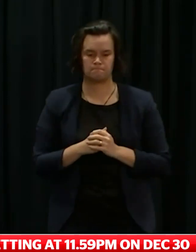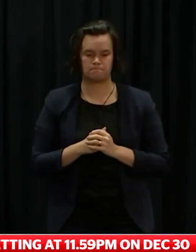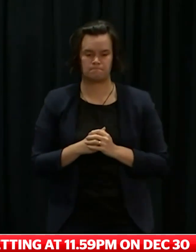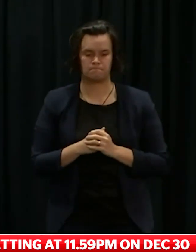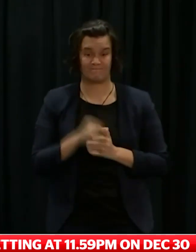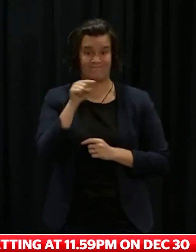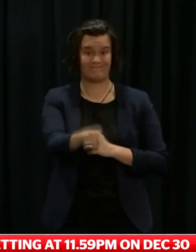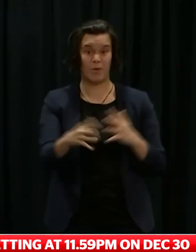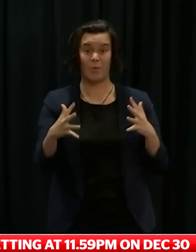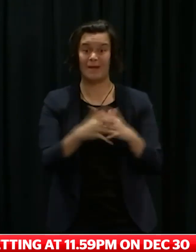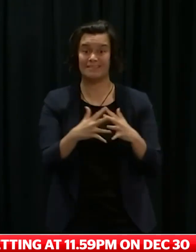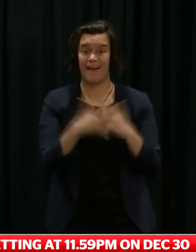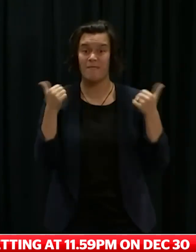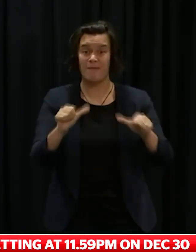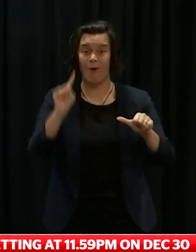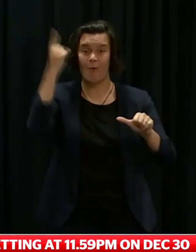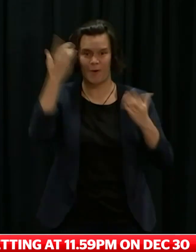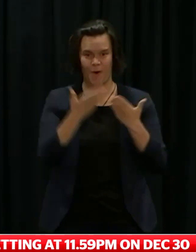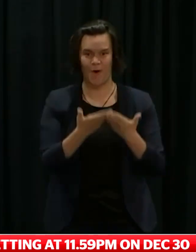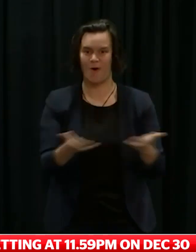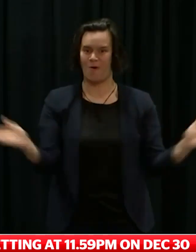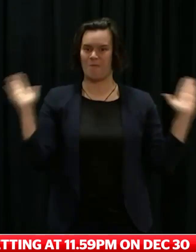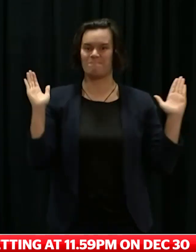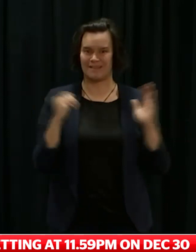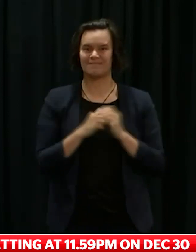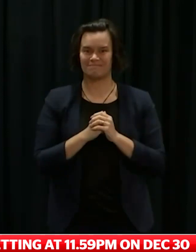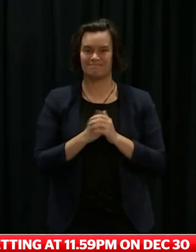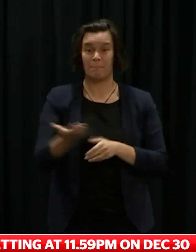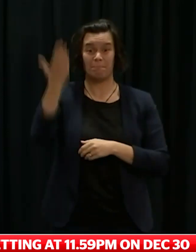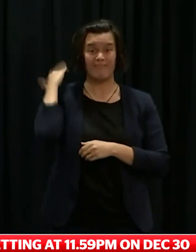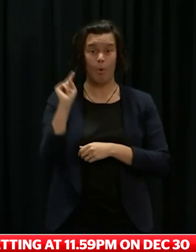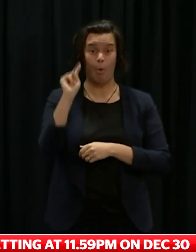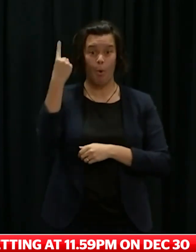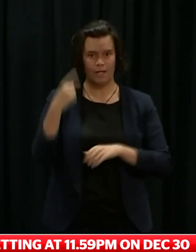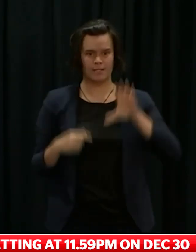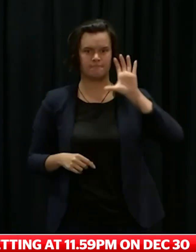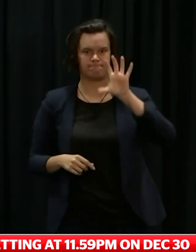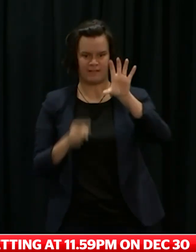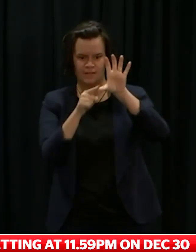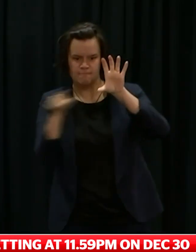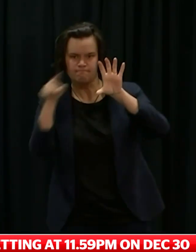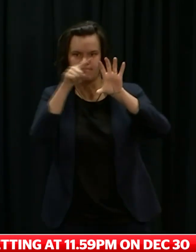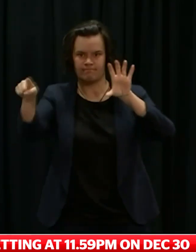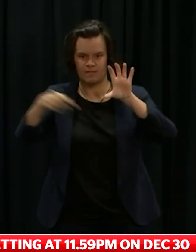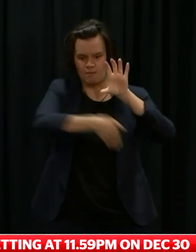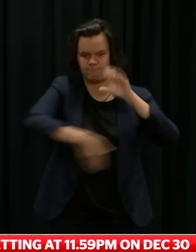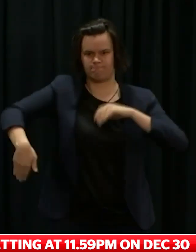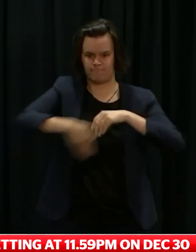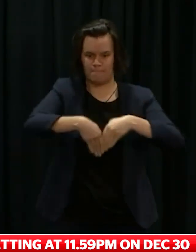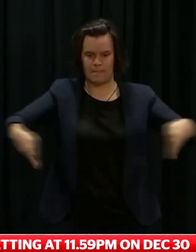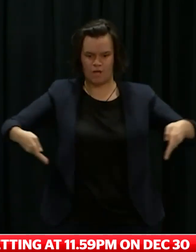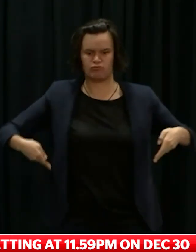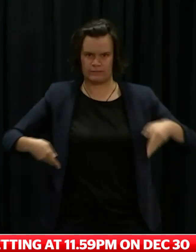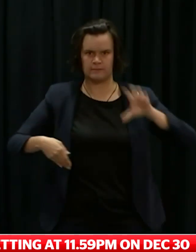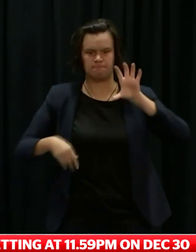fully vaccinated can travel around the country again, and the boundary that has played an extraordinary role in containing their Delta outbreak for the past four months